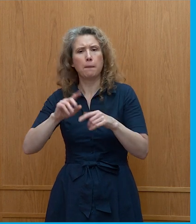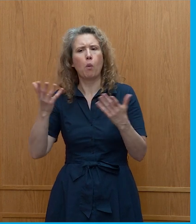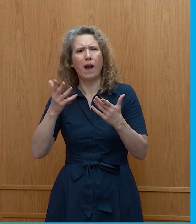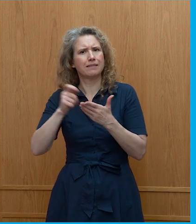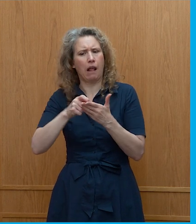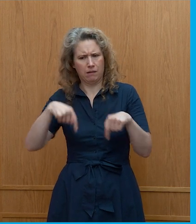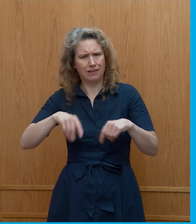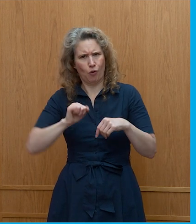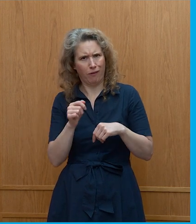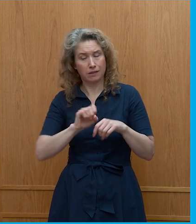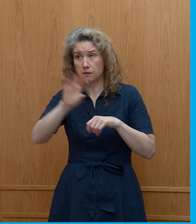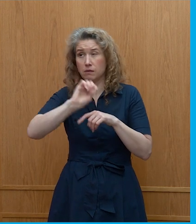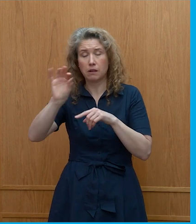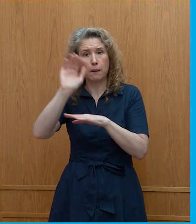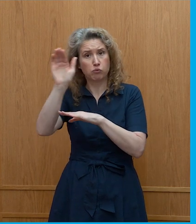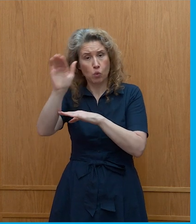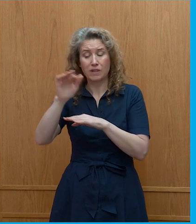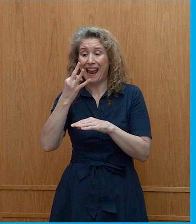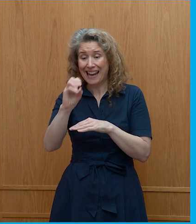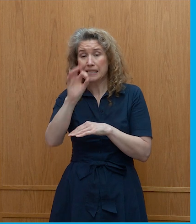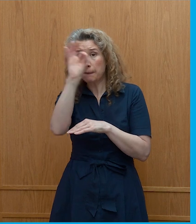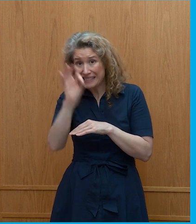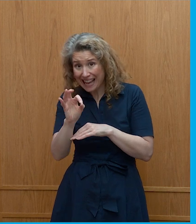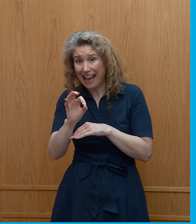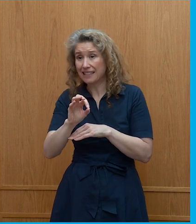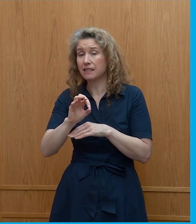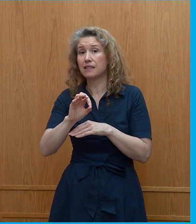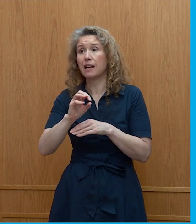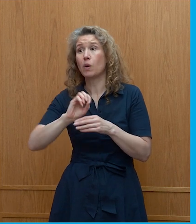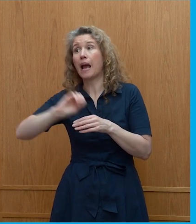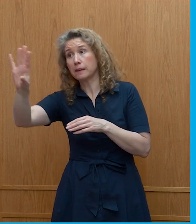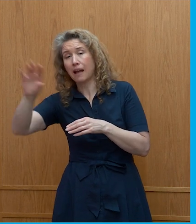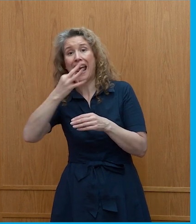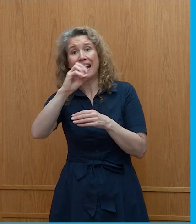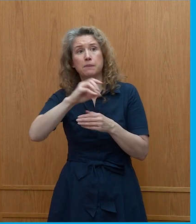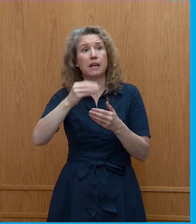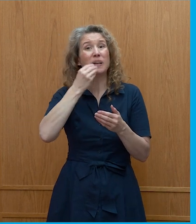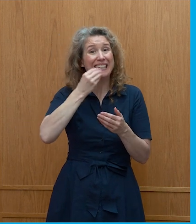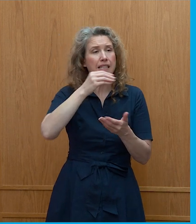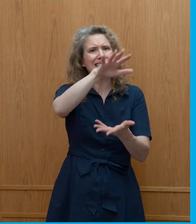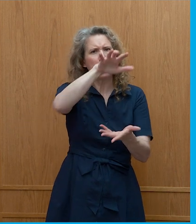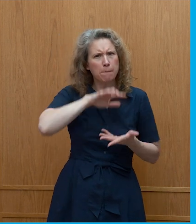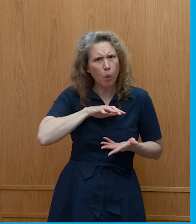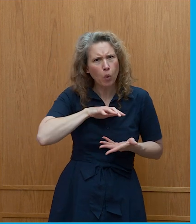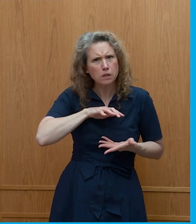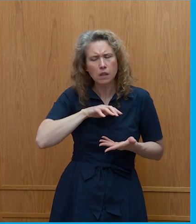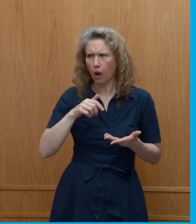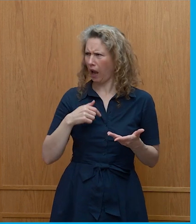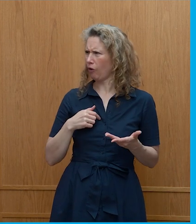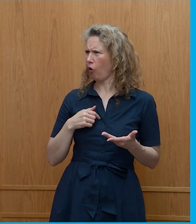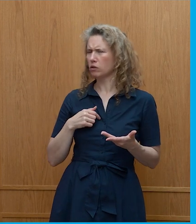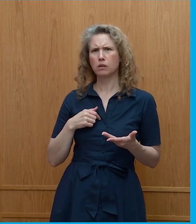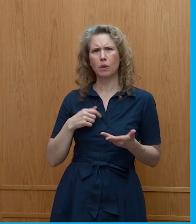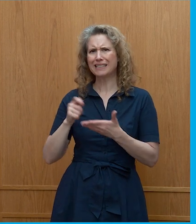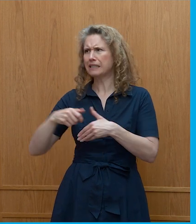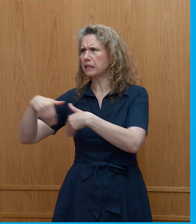80 percent of the seafood we eat in Scotland is imported and it's crazy because it's actually we just like